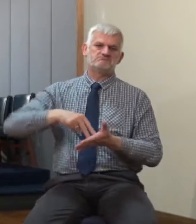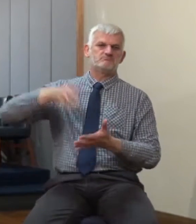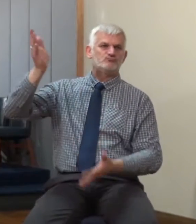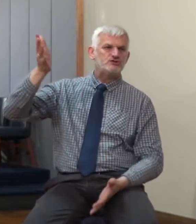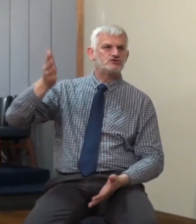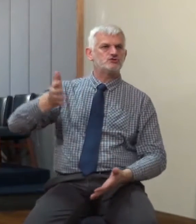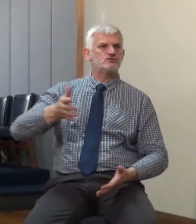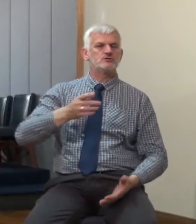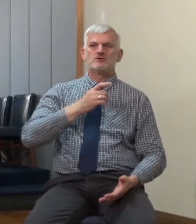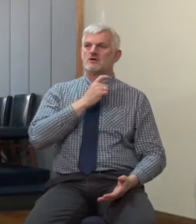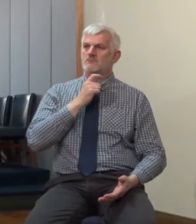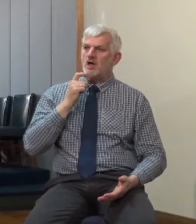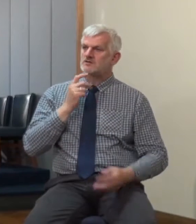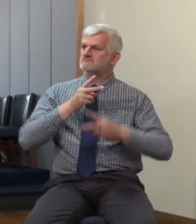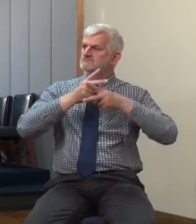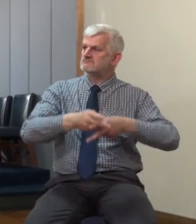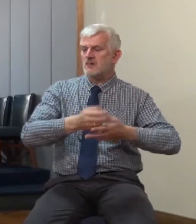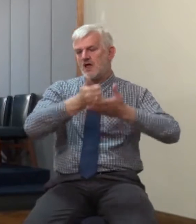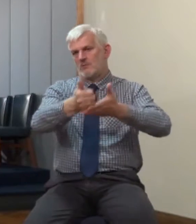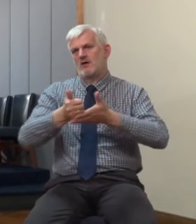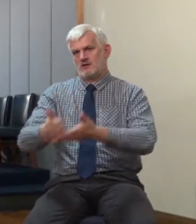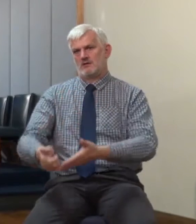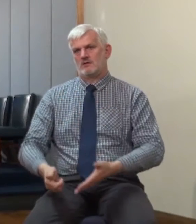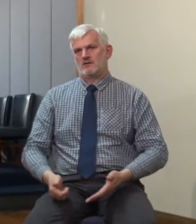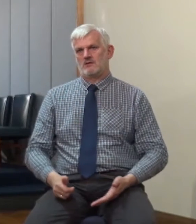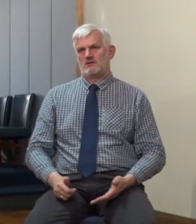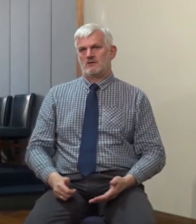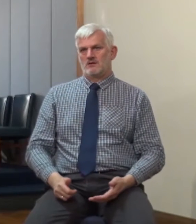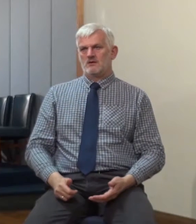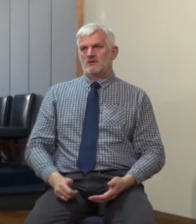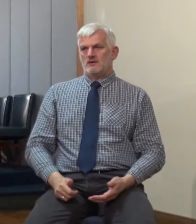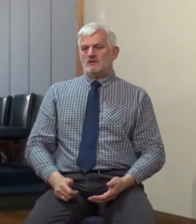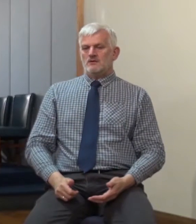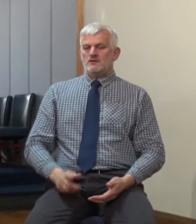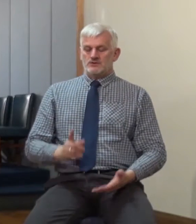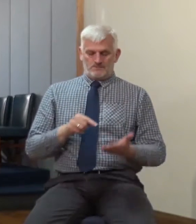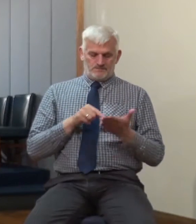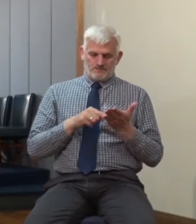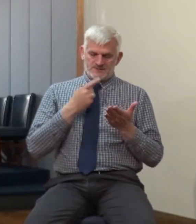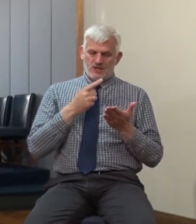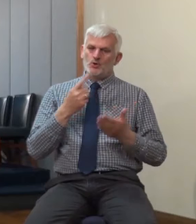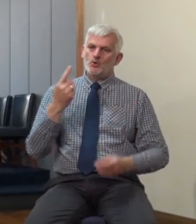pastors, helpers, who then is a faithful and wise servant